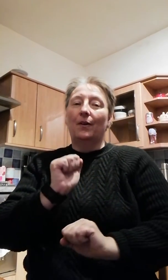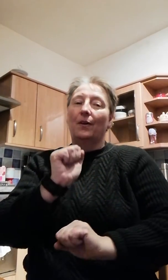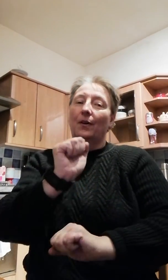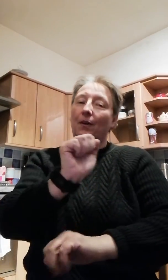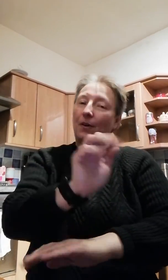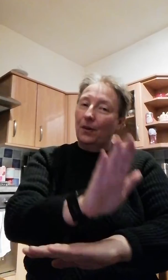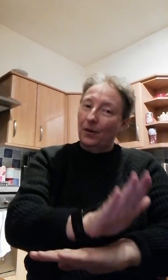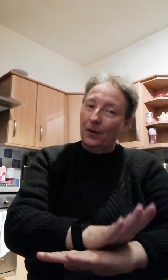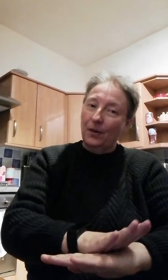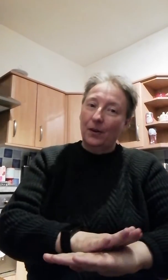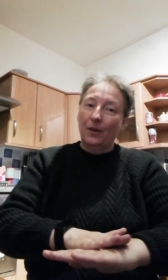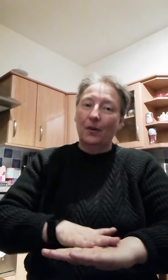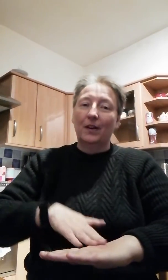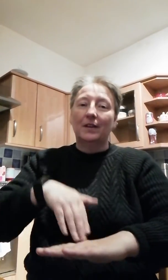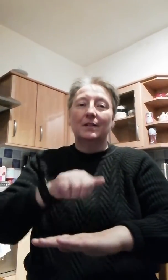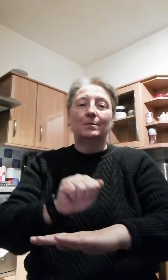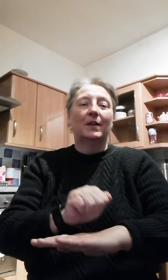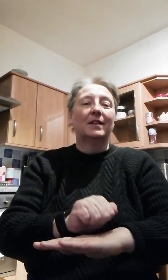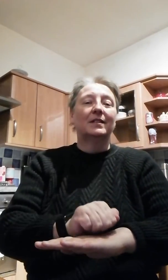Christmases